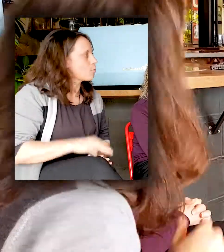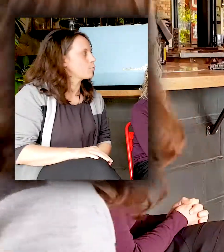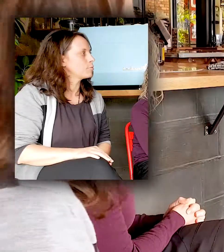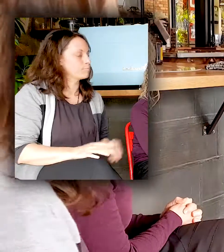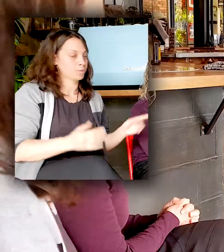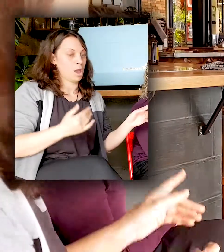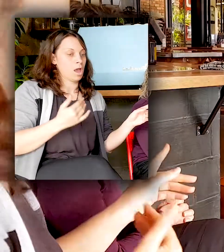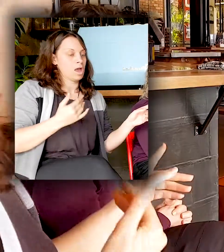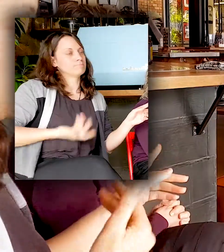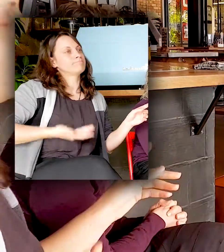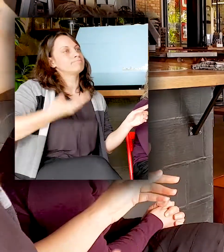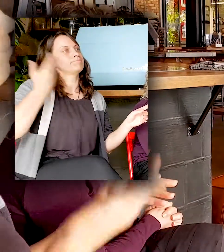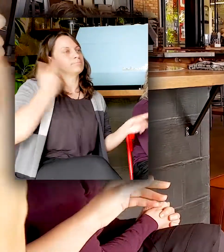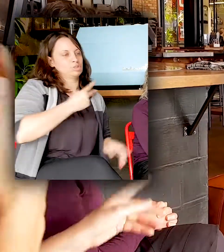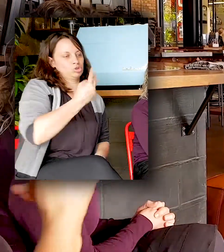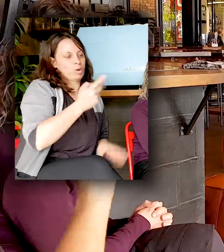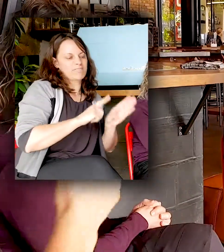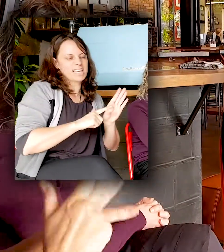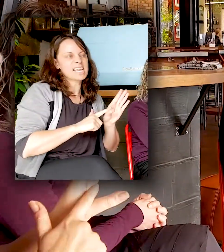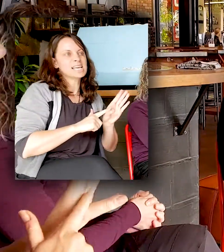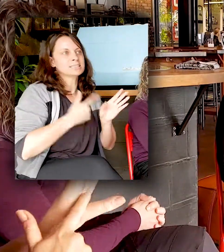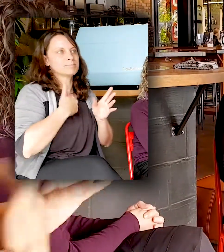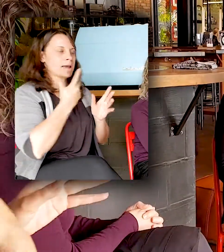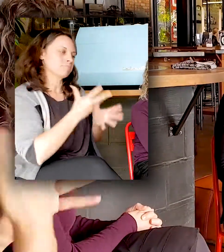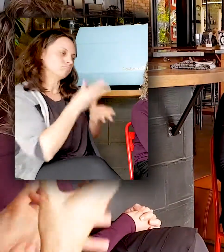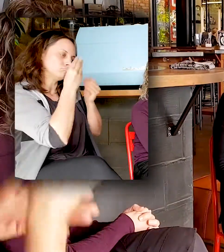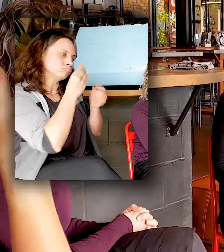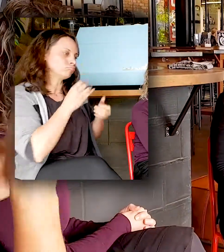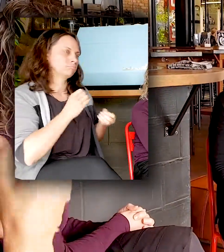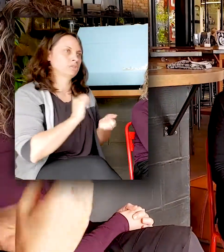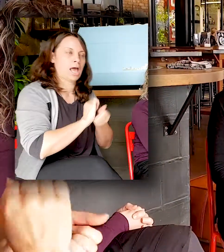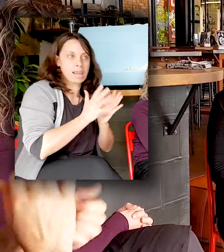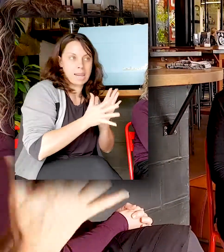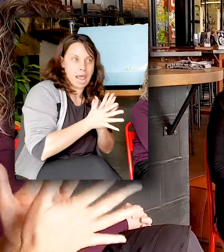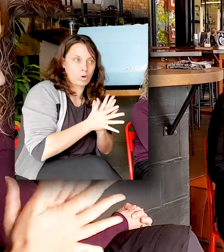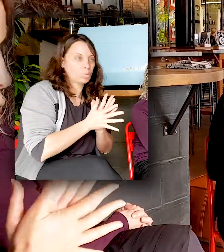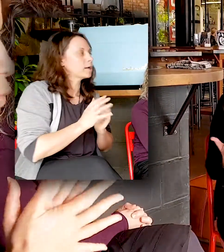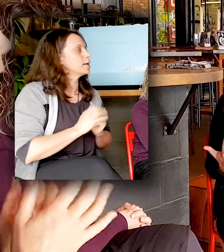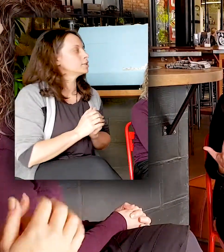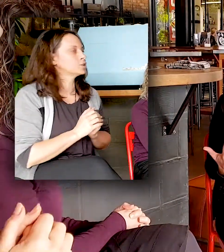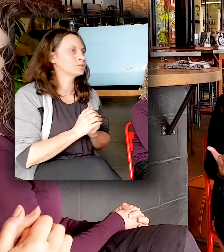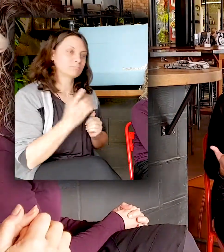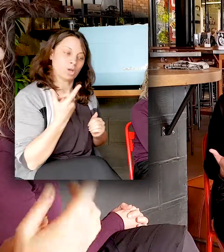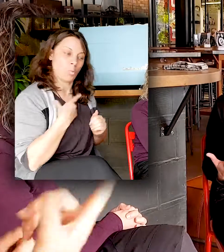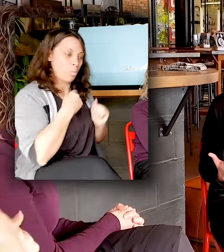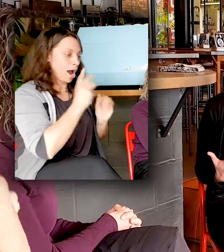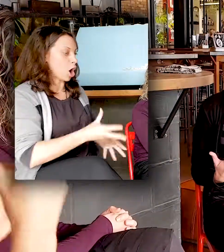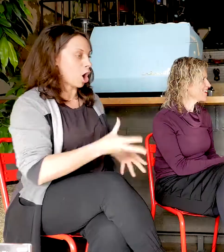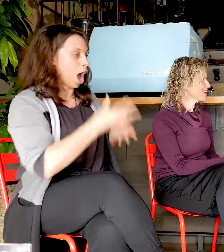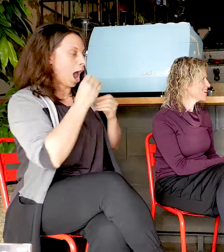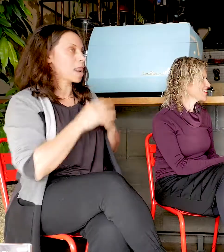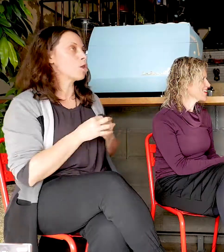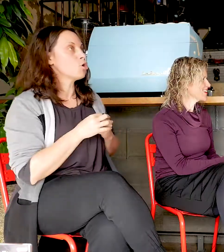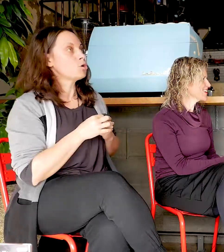12 years ago, just out of interest. There was no sort of amazing reason to be honest, I just thought it looked pretty cool.